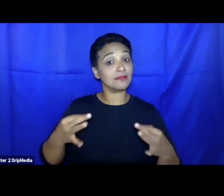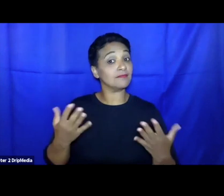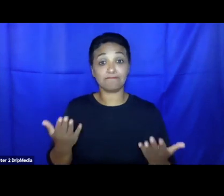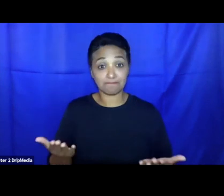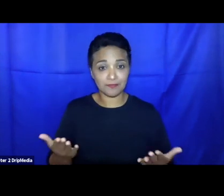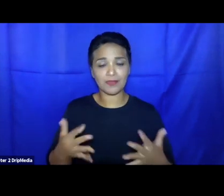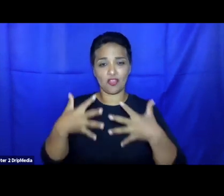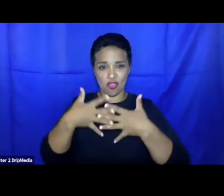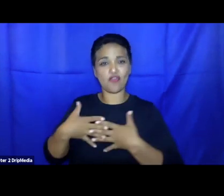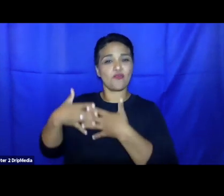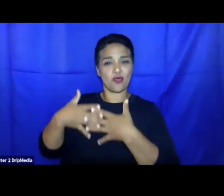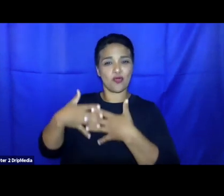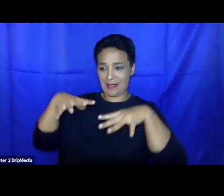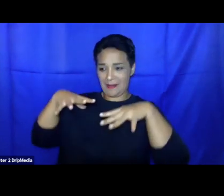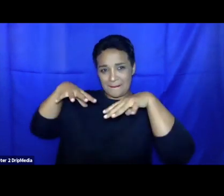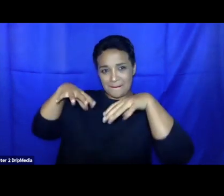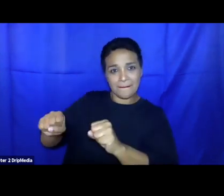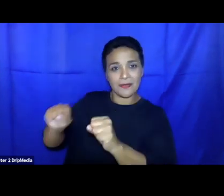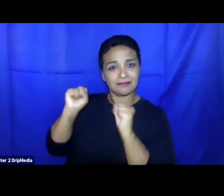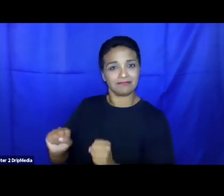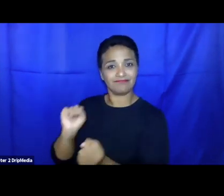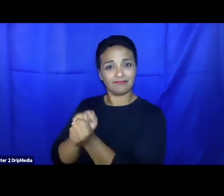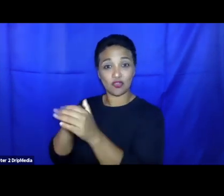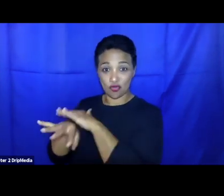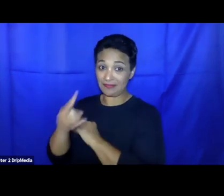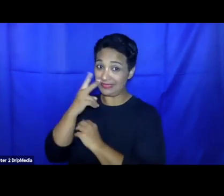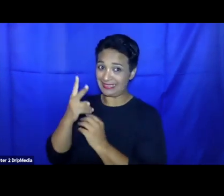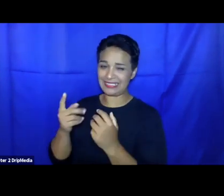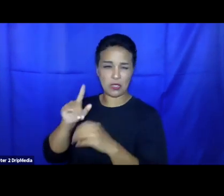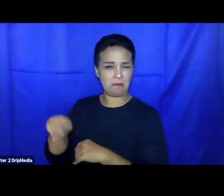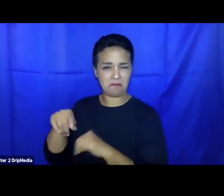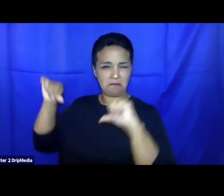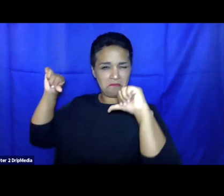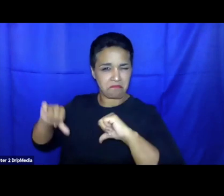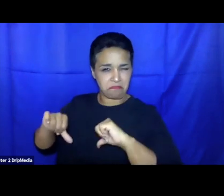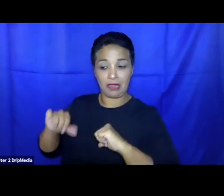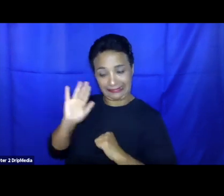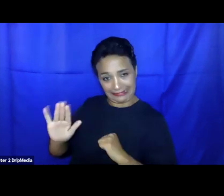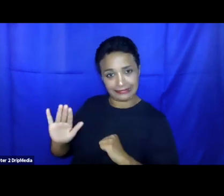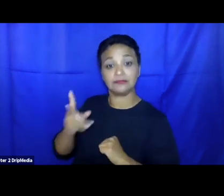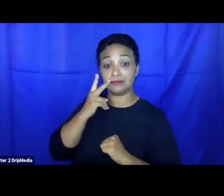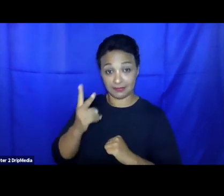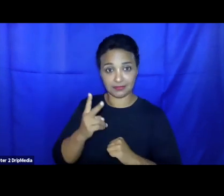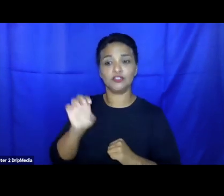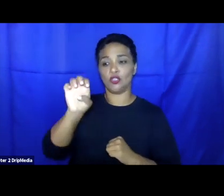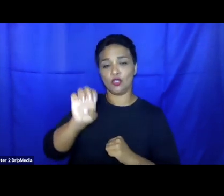with detention. And again, I think you can see the resonance with the European Court decisions regarding